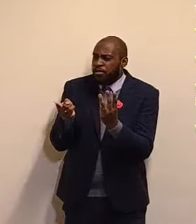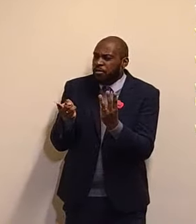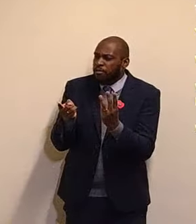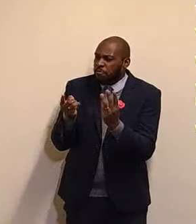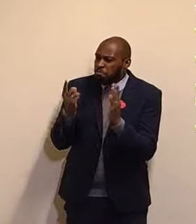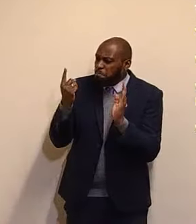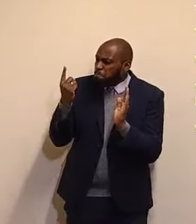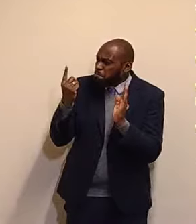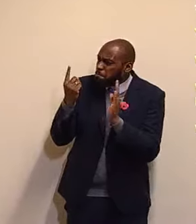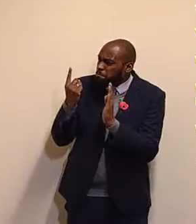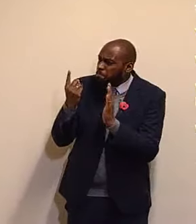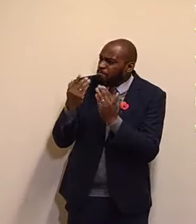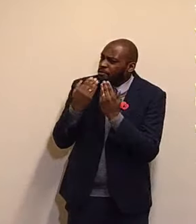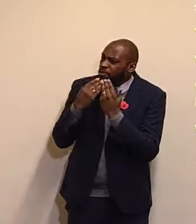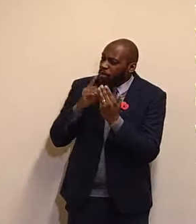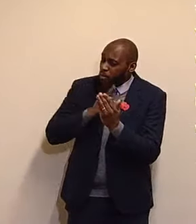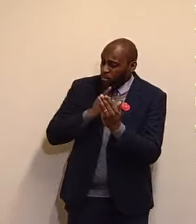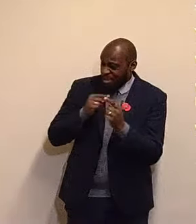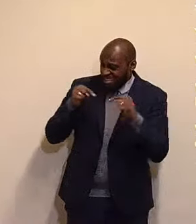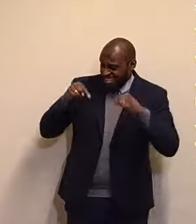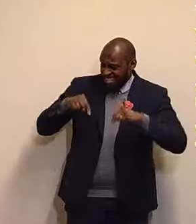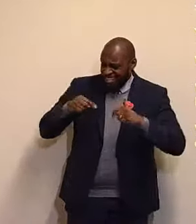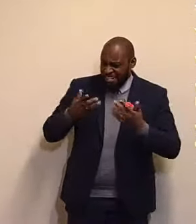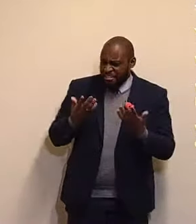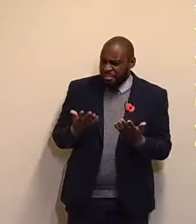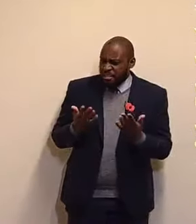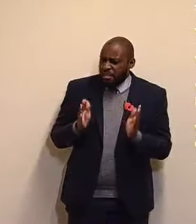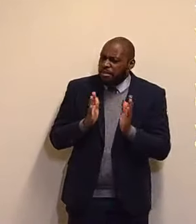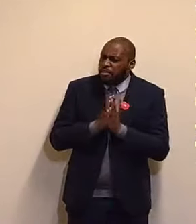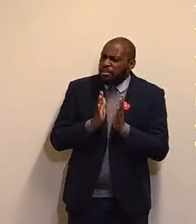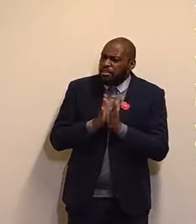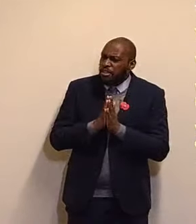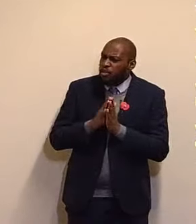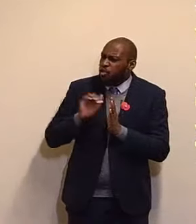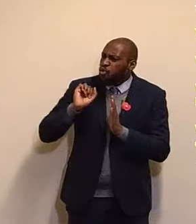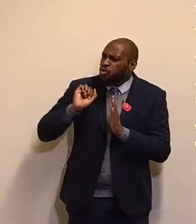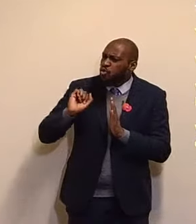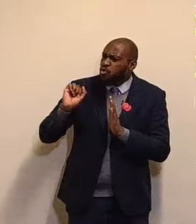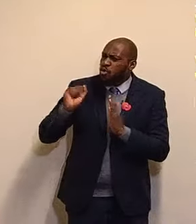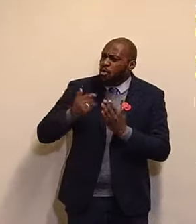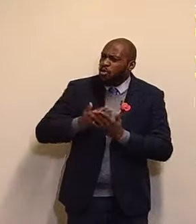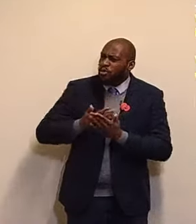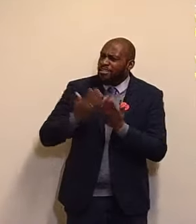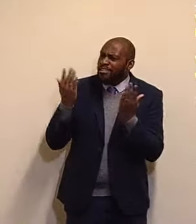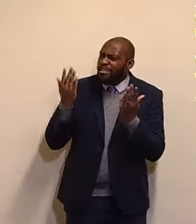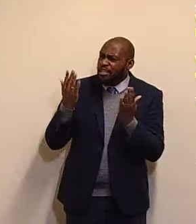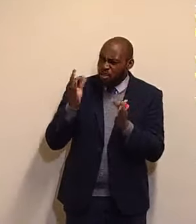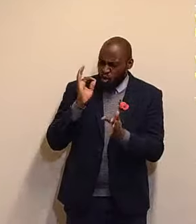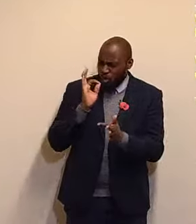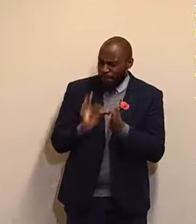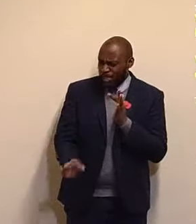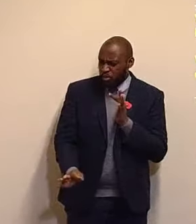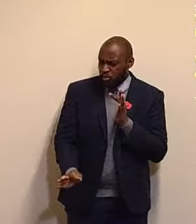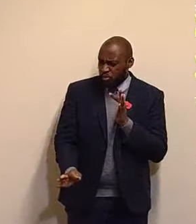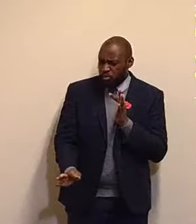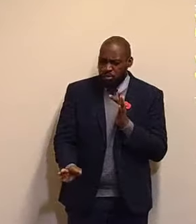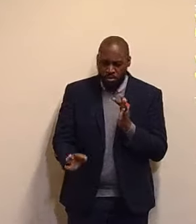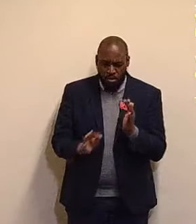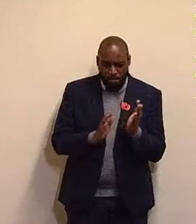on the Lord's Day, a day that has been set apart from the creation for the good of our